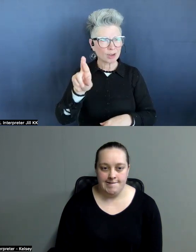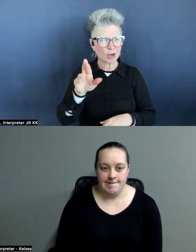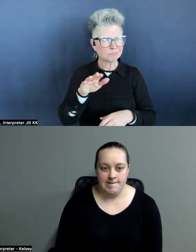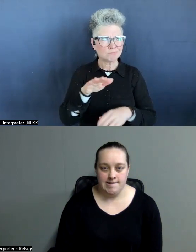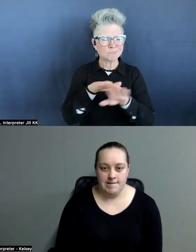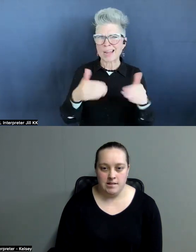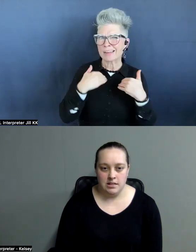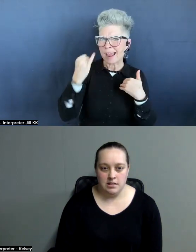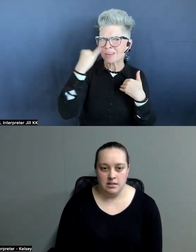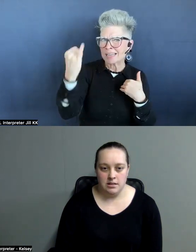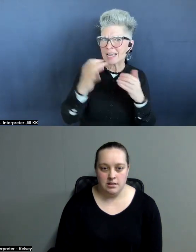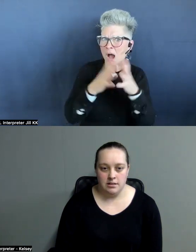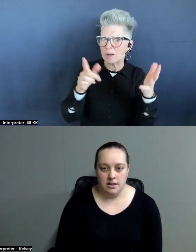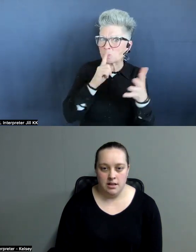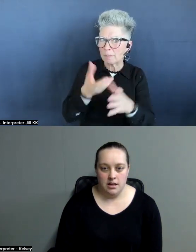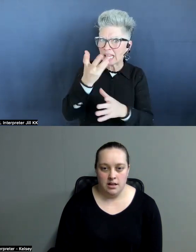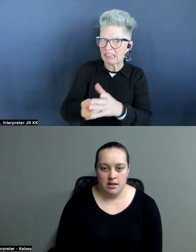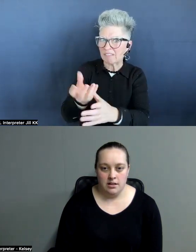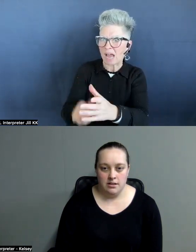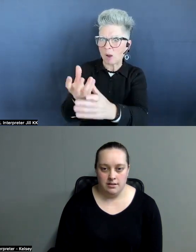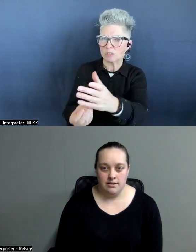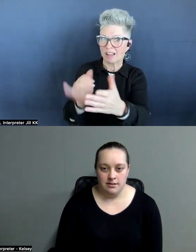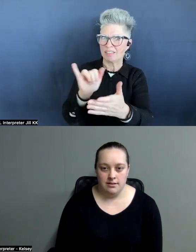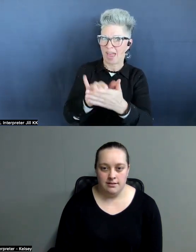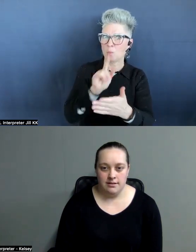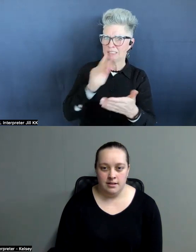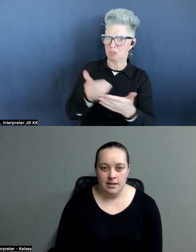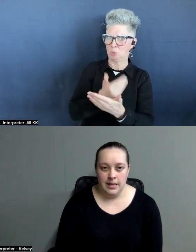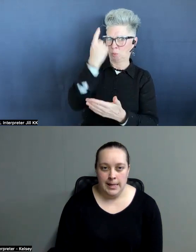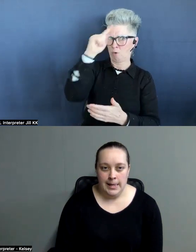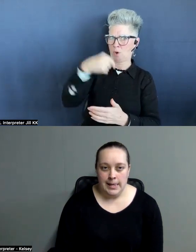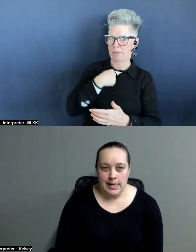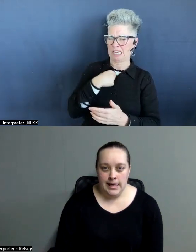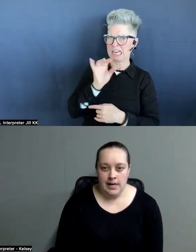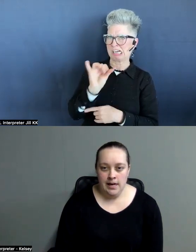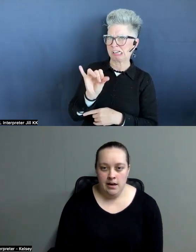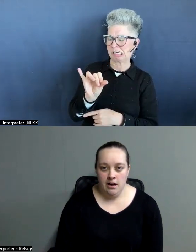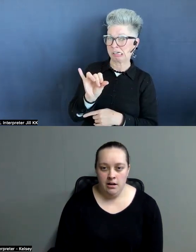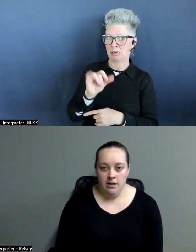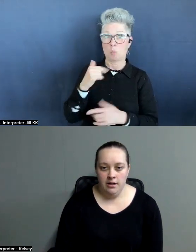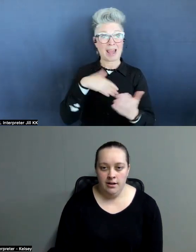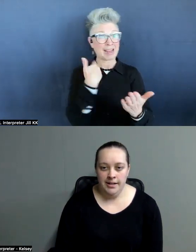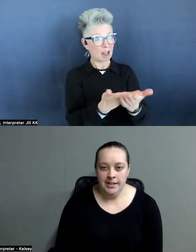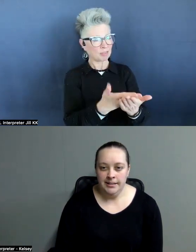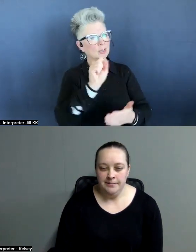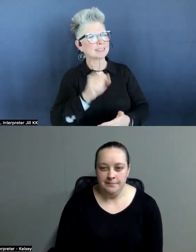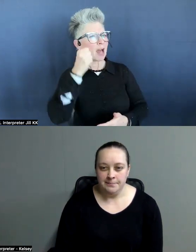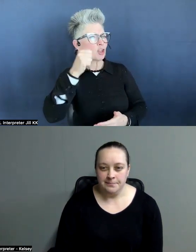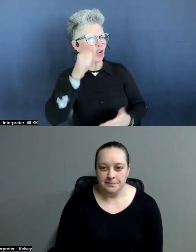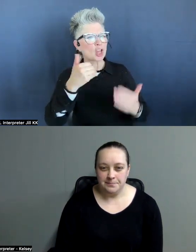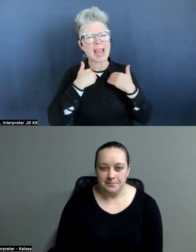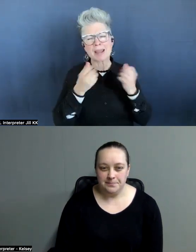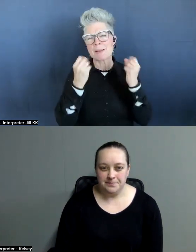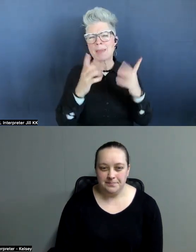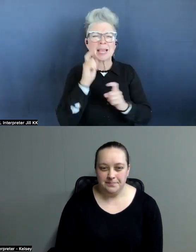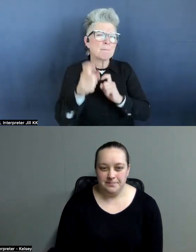of how much would be left out. That was kind of news to me. So when I got there, being a Southern girl, I had all these presents, you